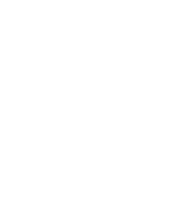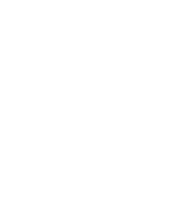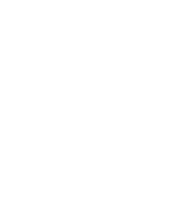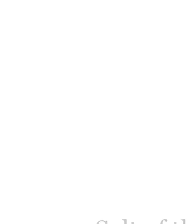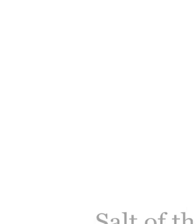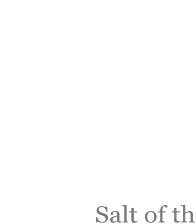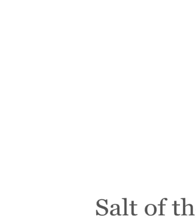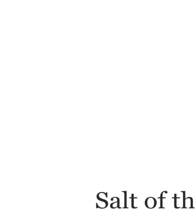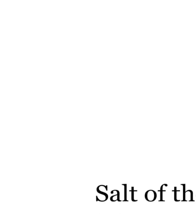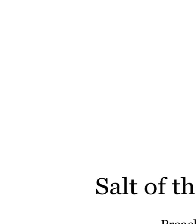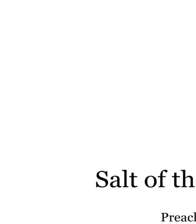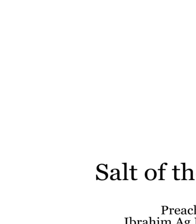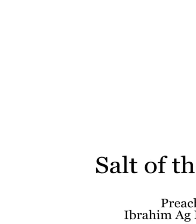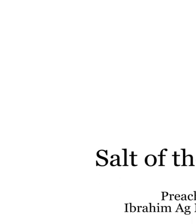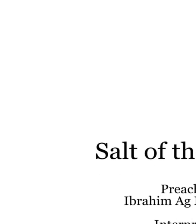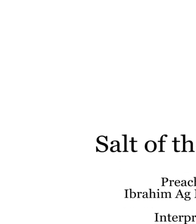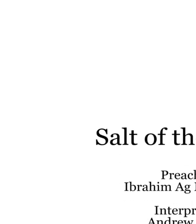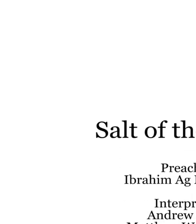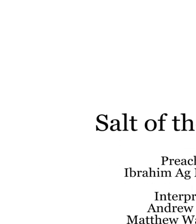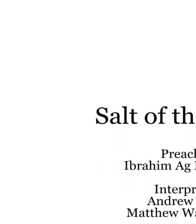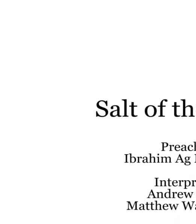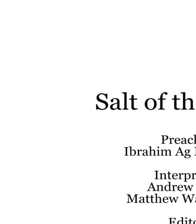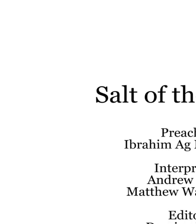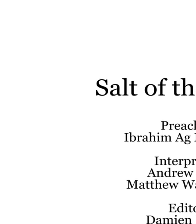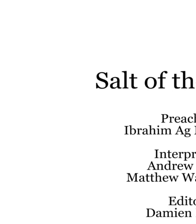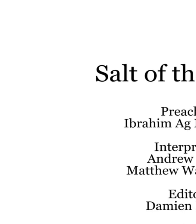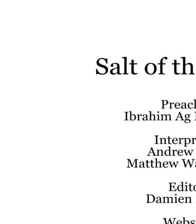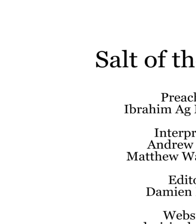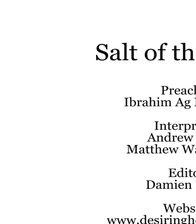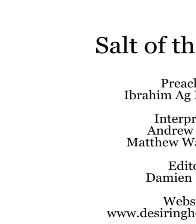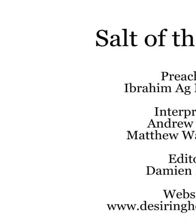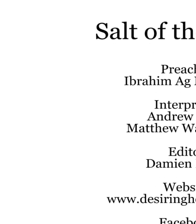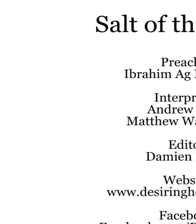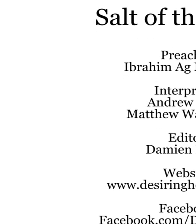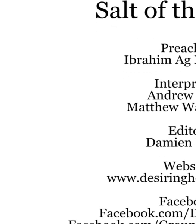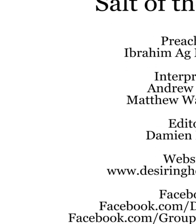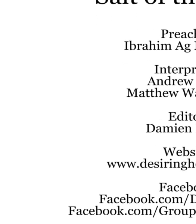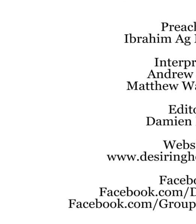In full and glad surrender, I gave myself to thee.